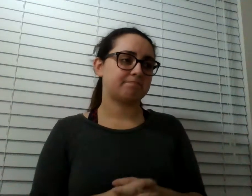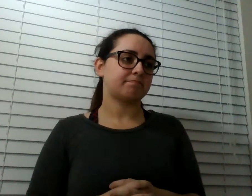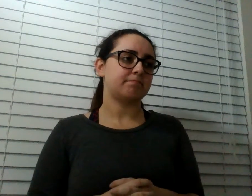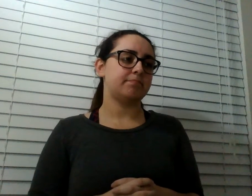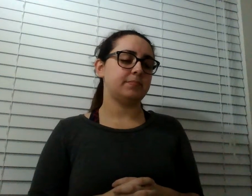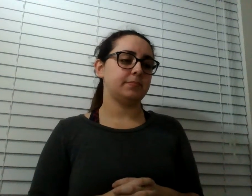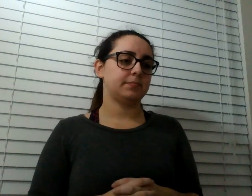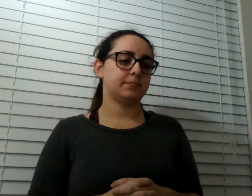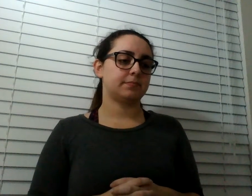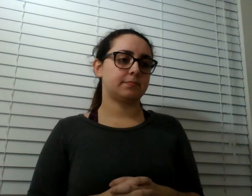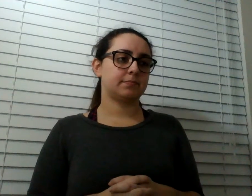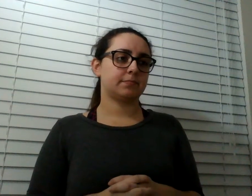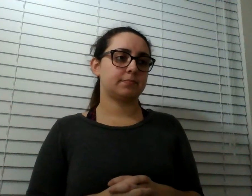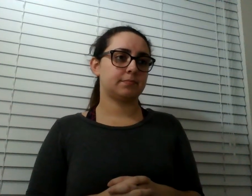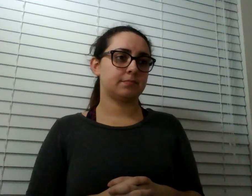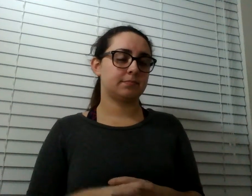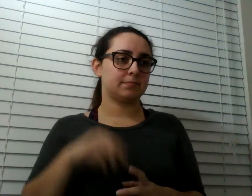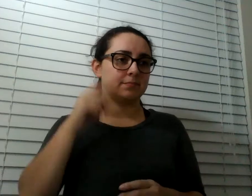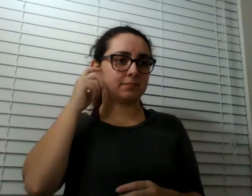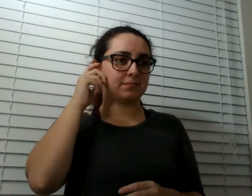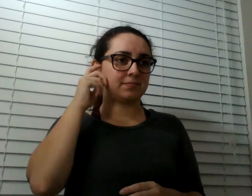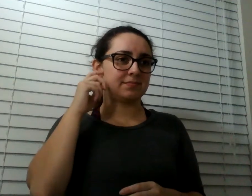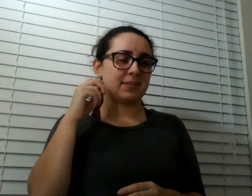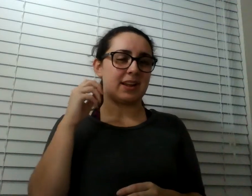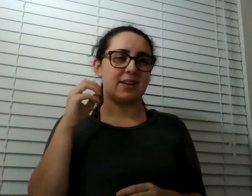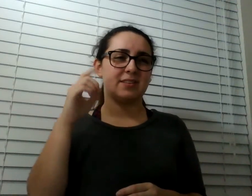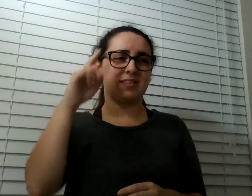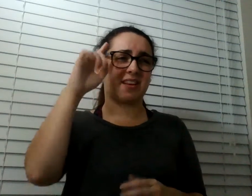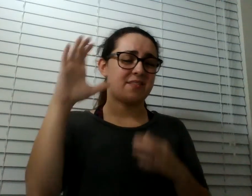They're, like, just going, like, really confused. We're not that far down.